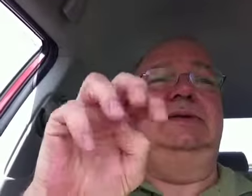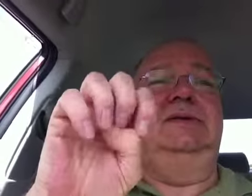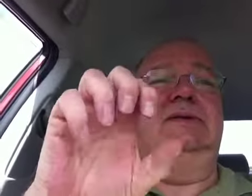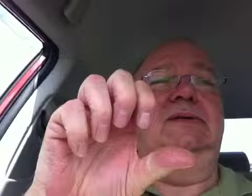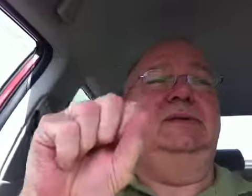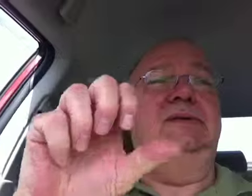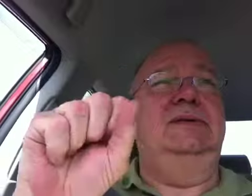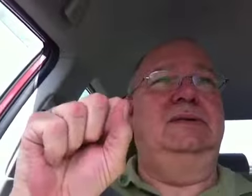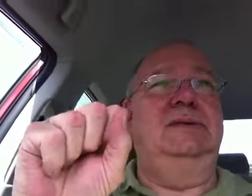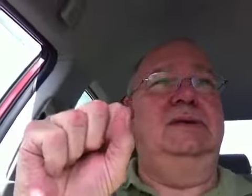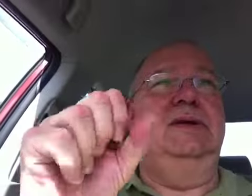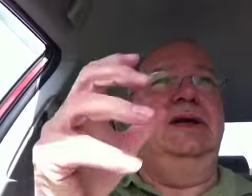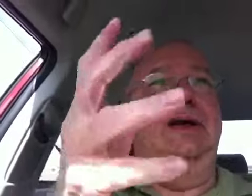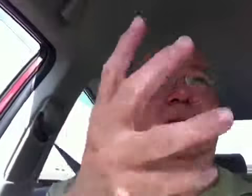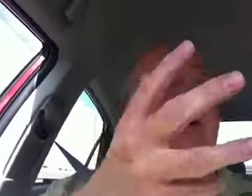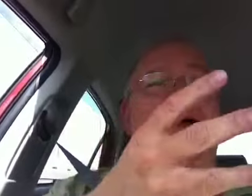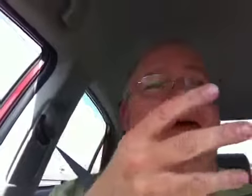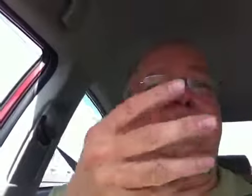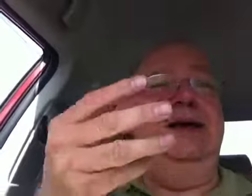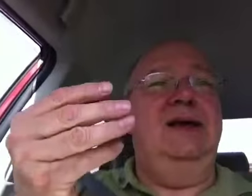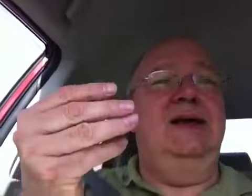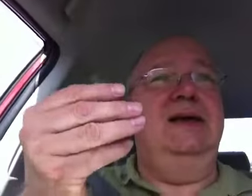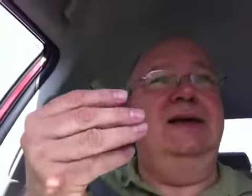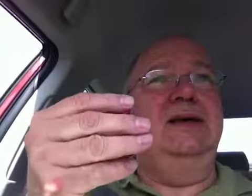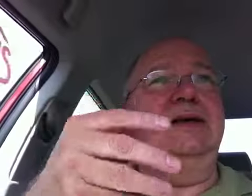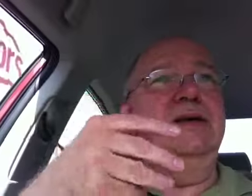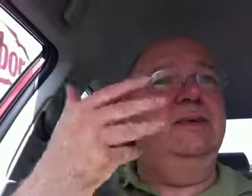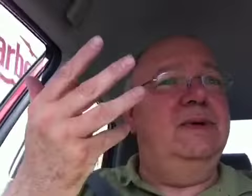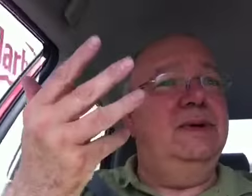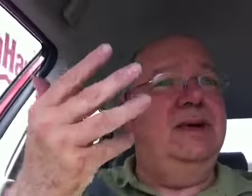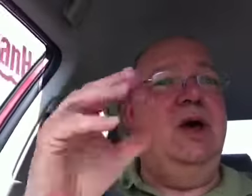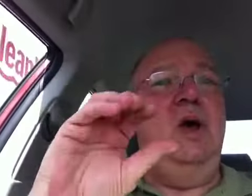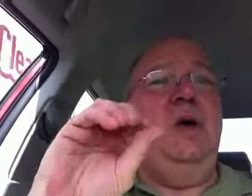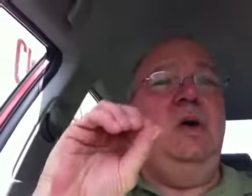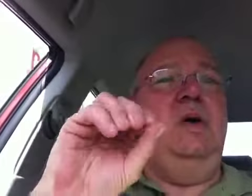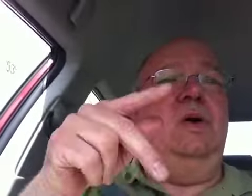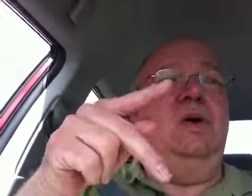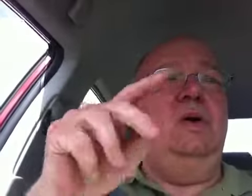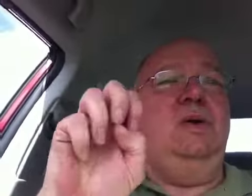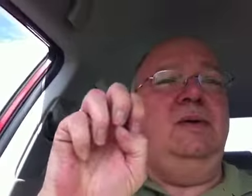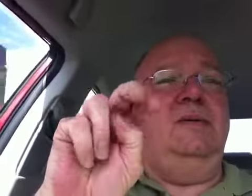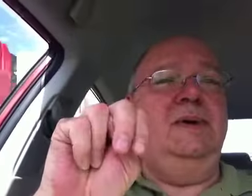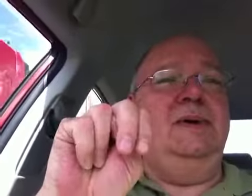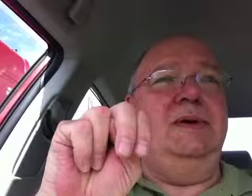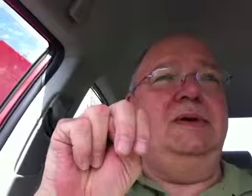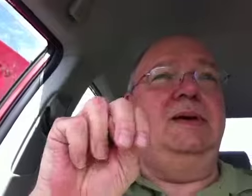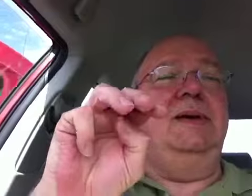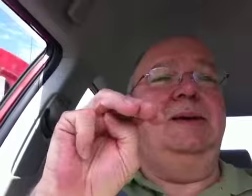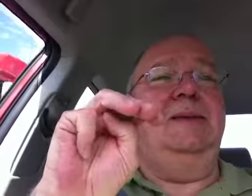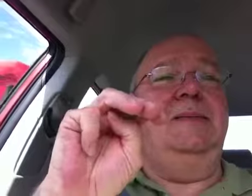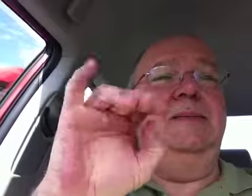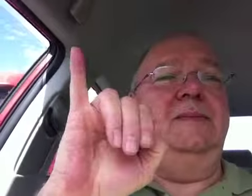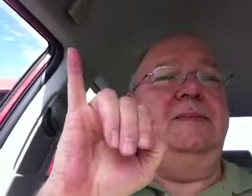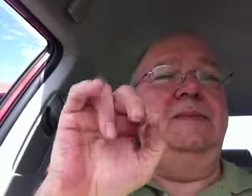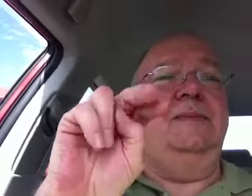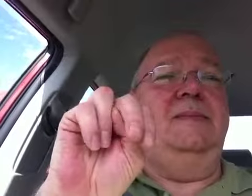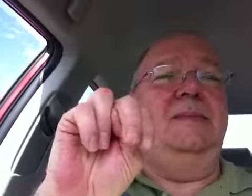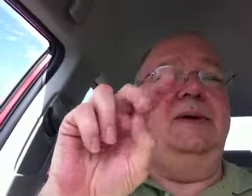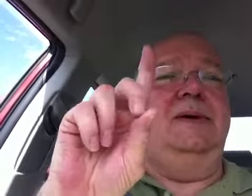Cenex is a brand of DHS. As the temperatures rise, so does the chance of severe weather, thunderstorms, chaos, occasional flooding, and